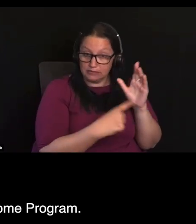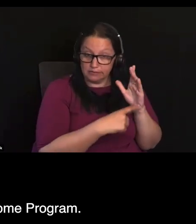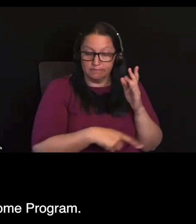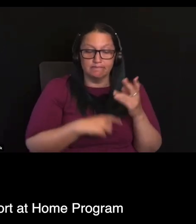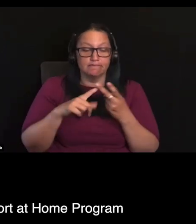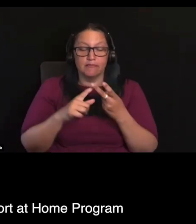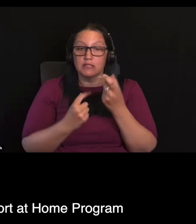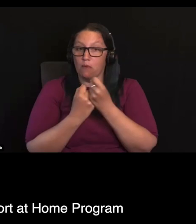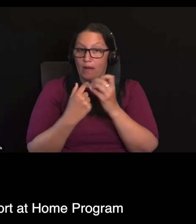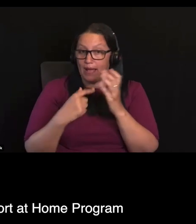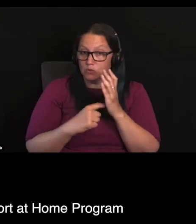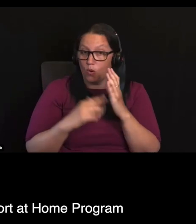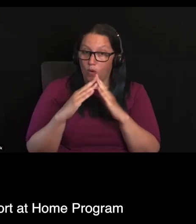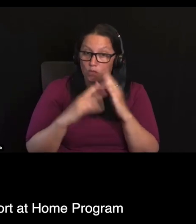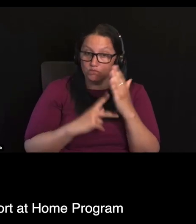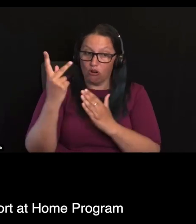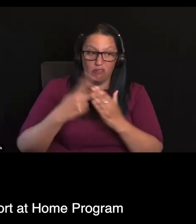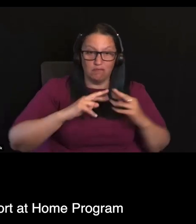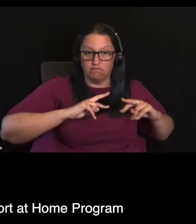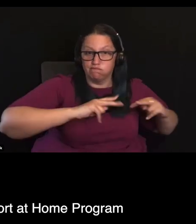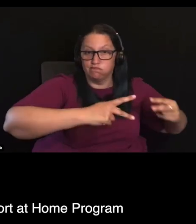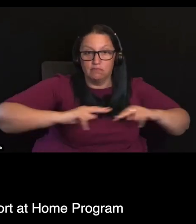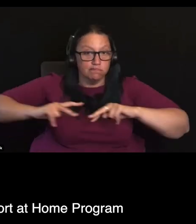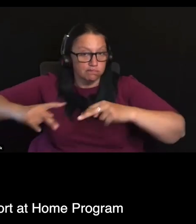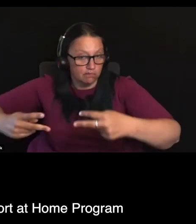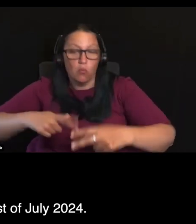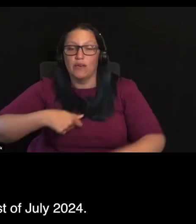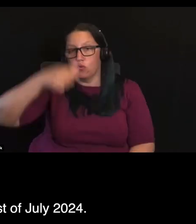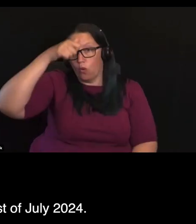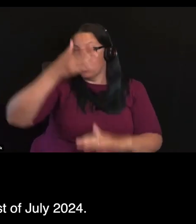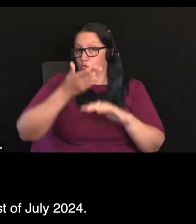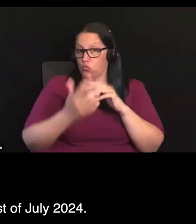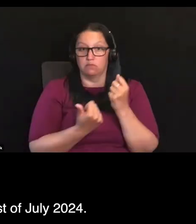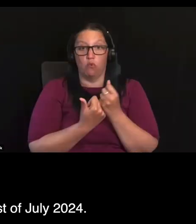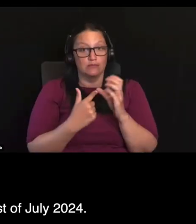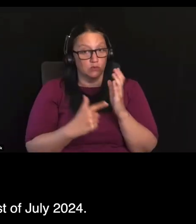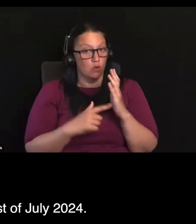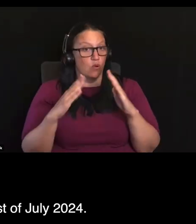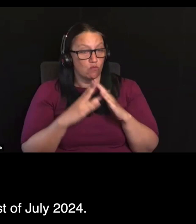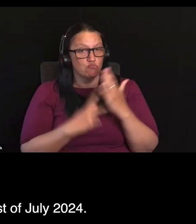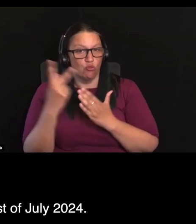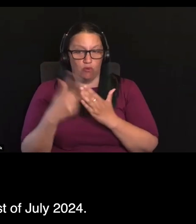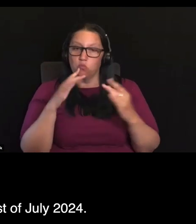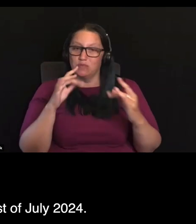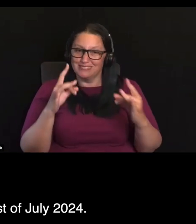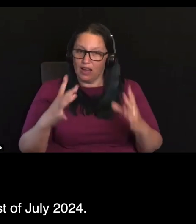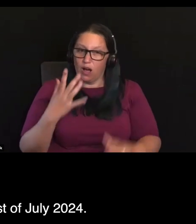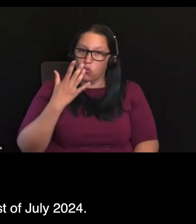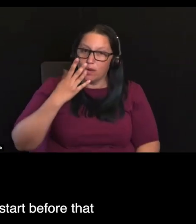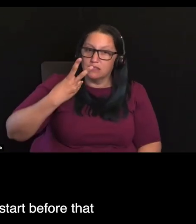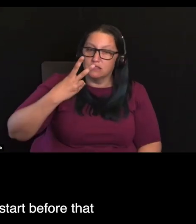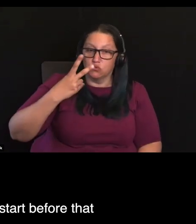program, and we are aware that the new Support at Home program is currently scheduled for the 1st of July 2024.